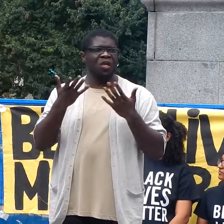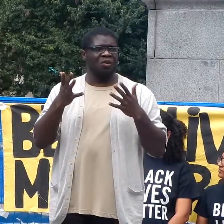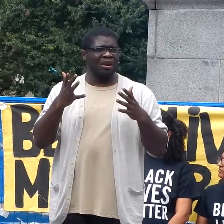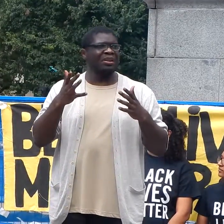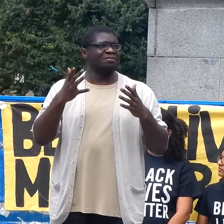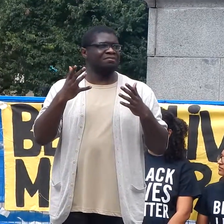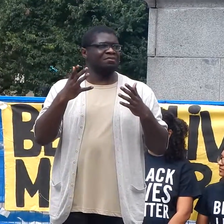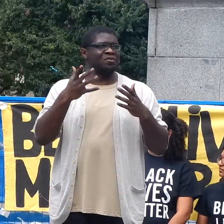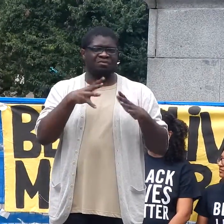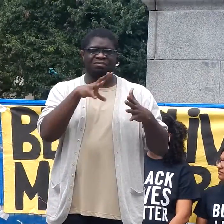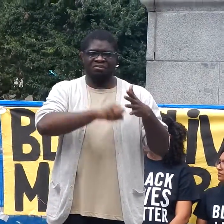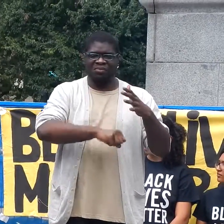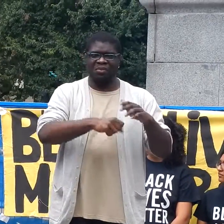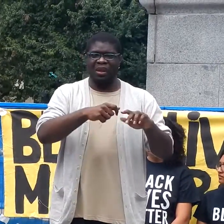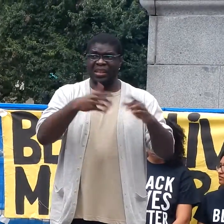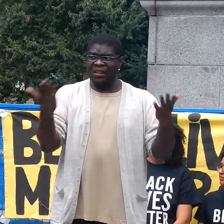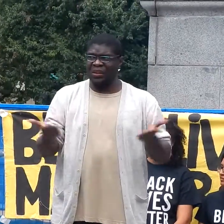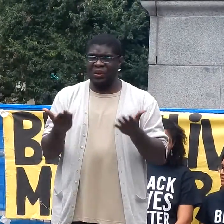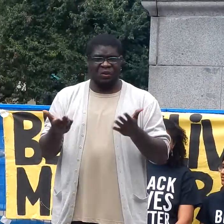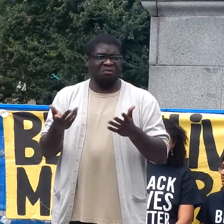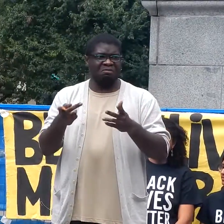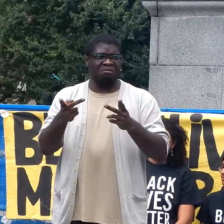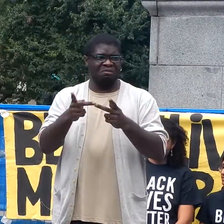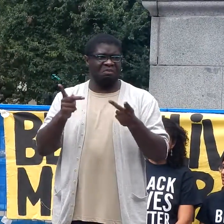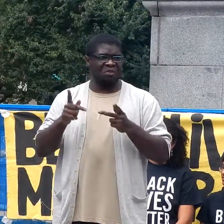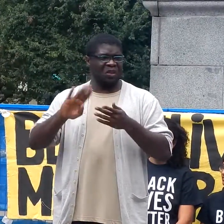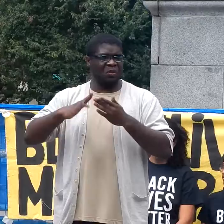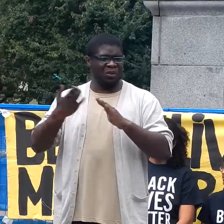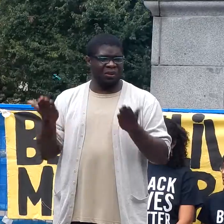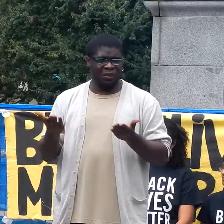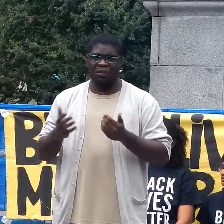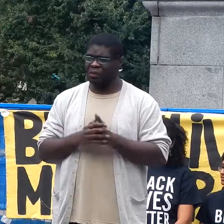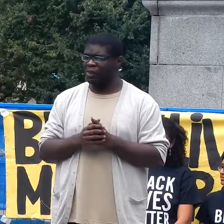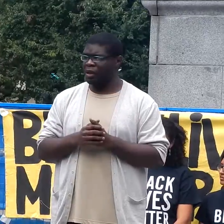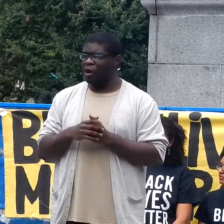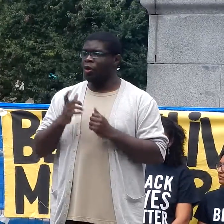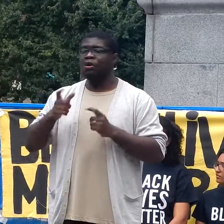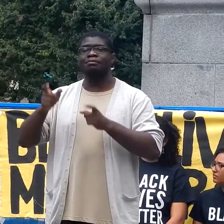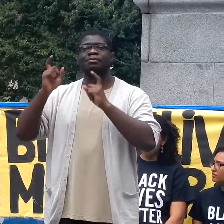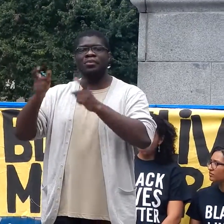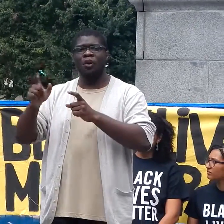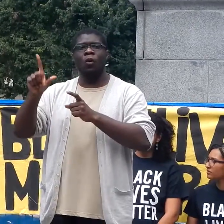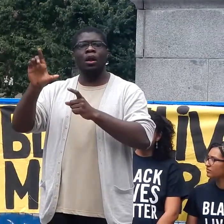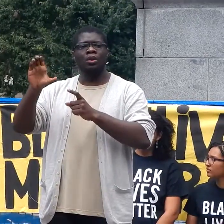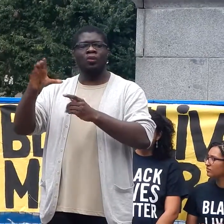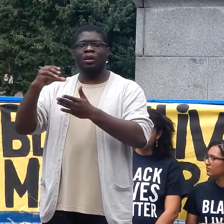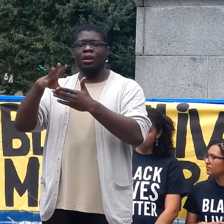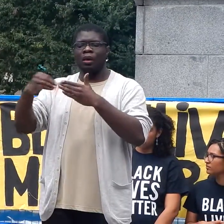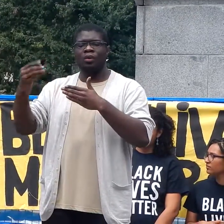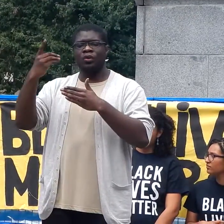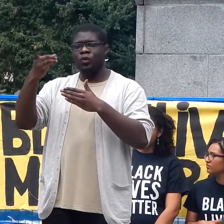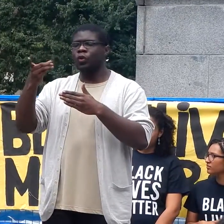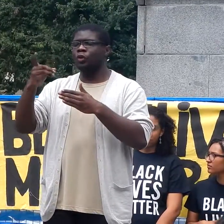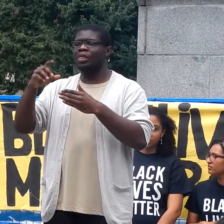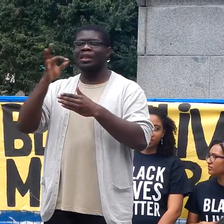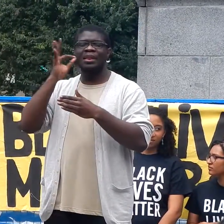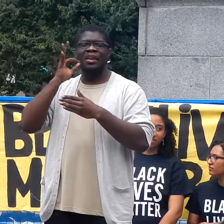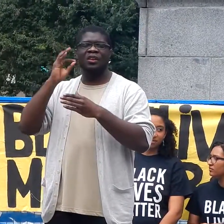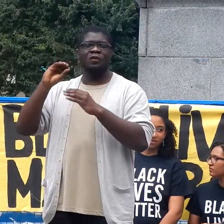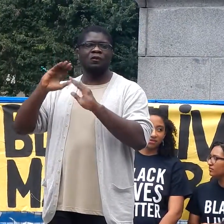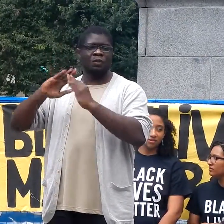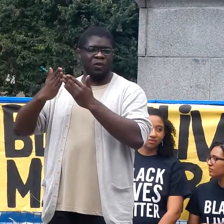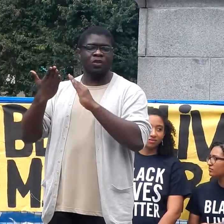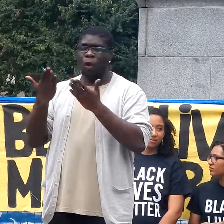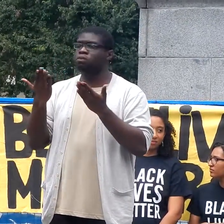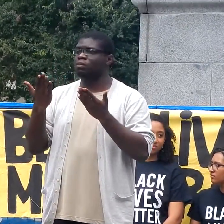streets that we stand on today we'll be donating a hundred dollars to the urban native youth association and we encourage you to all do the same or